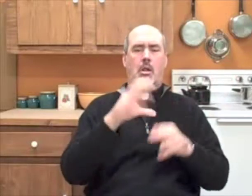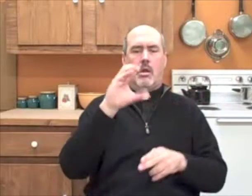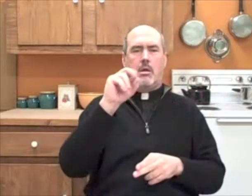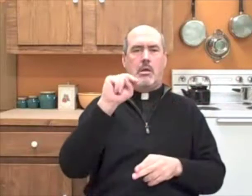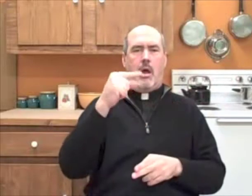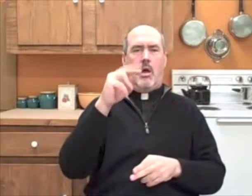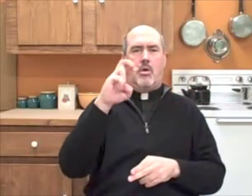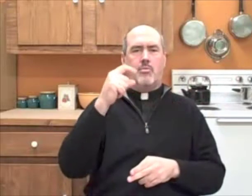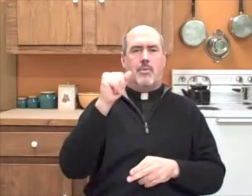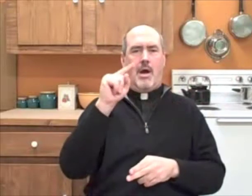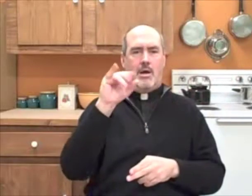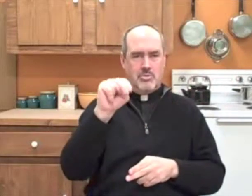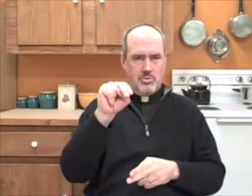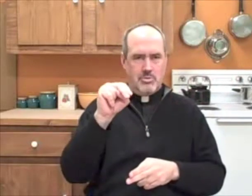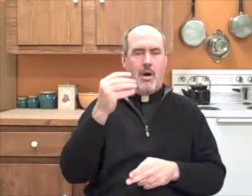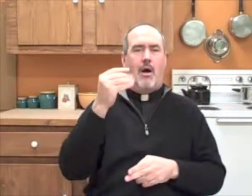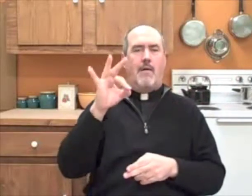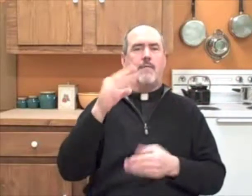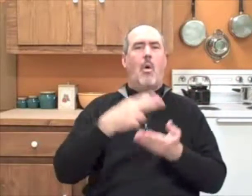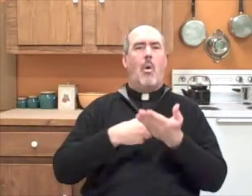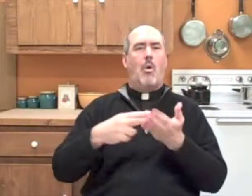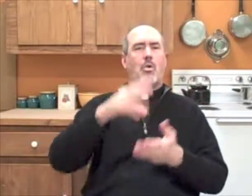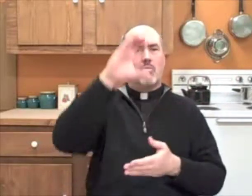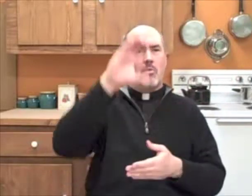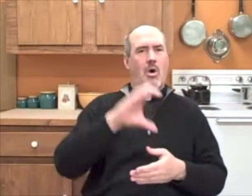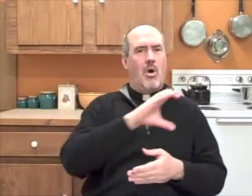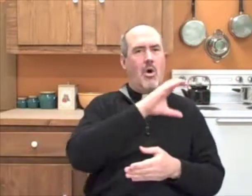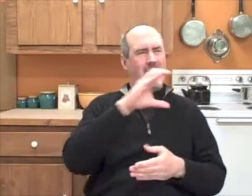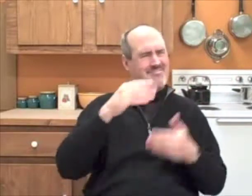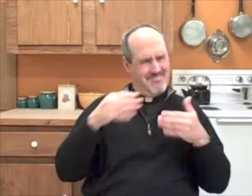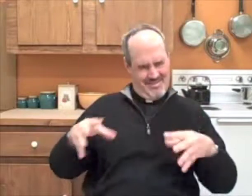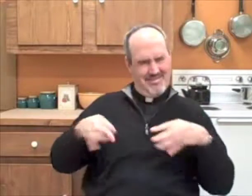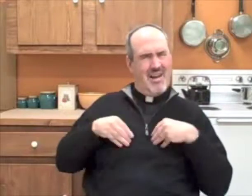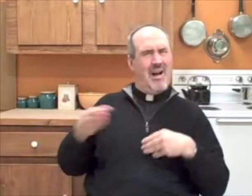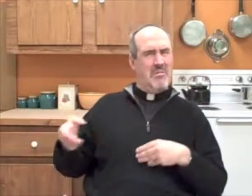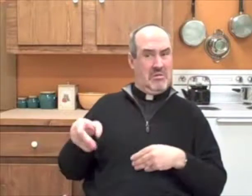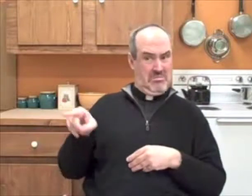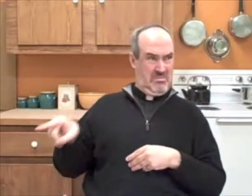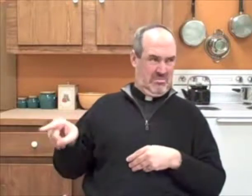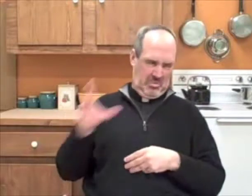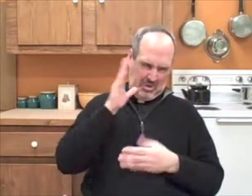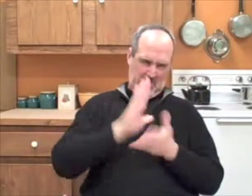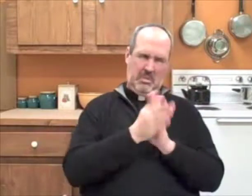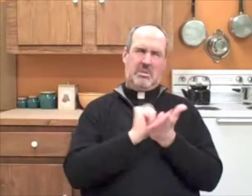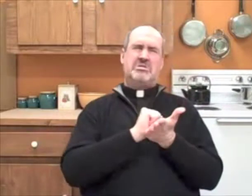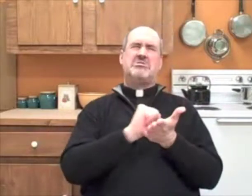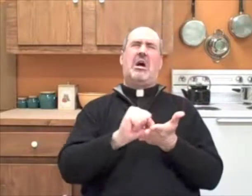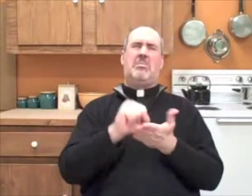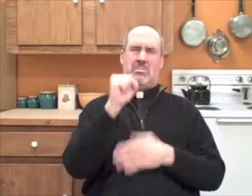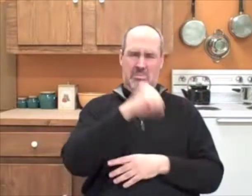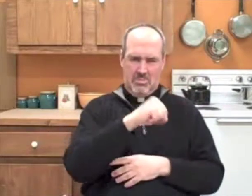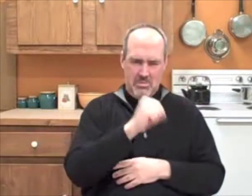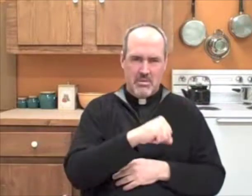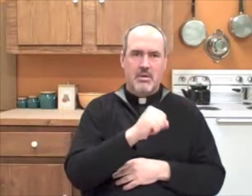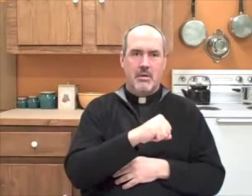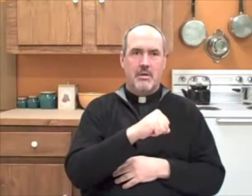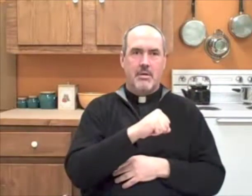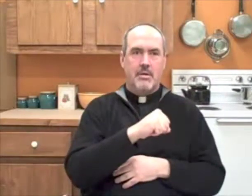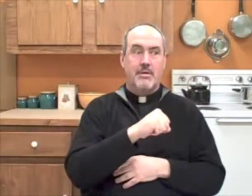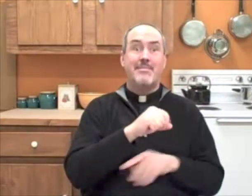this order of the congregation of the Holy Cross. He knew that André would probably